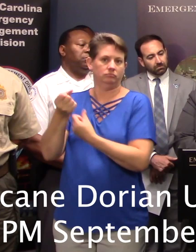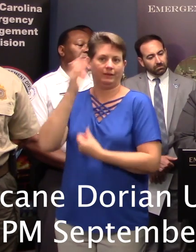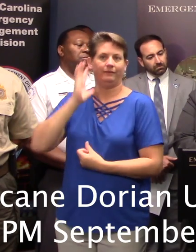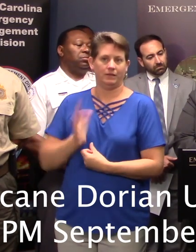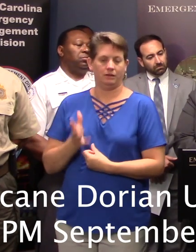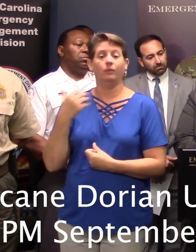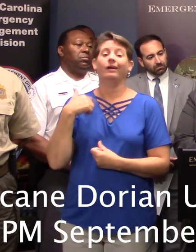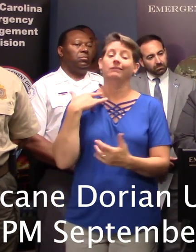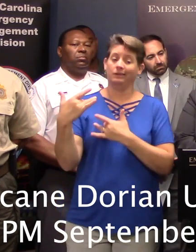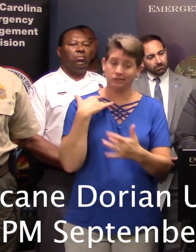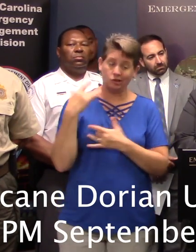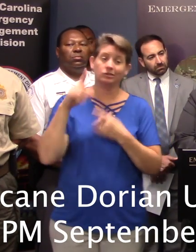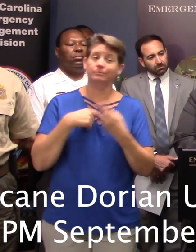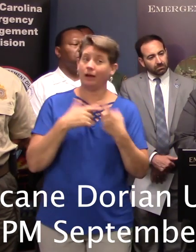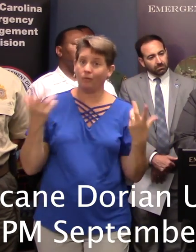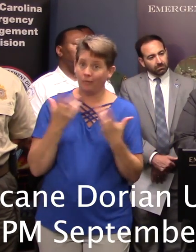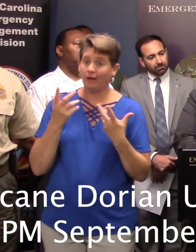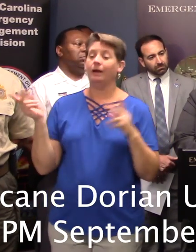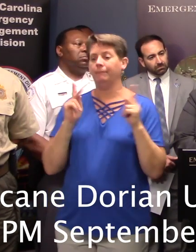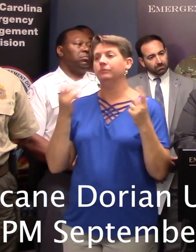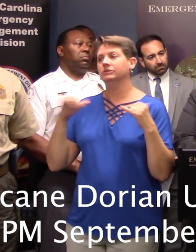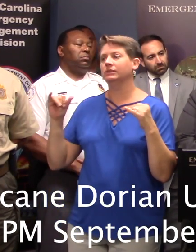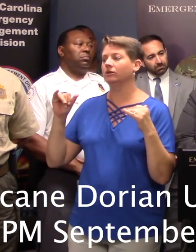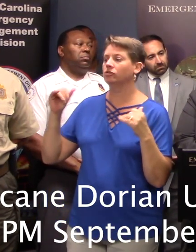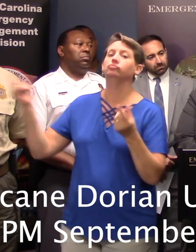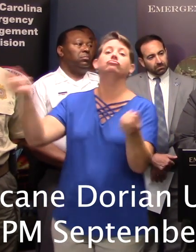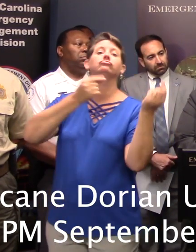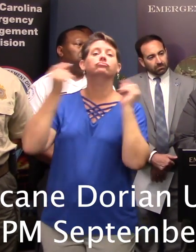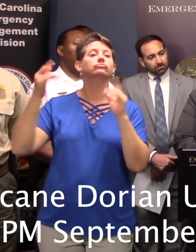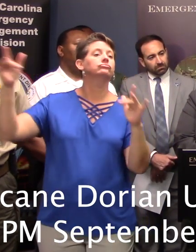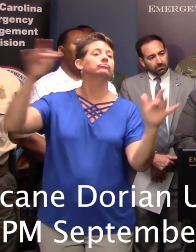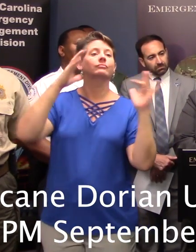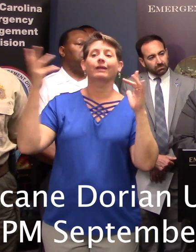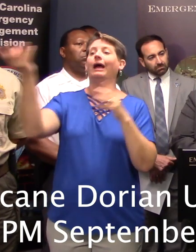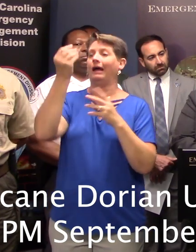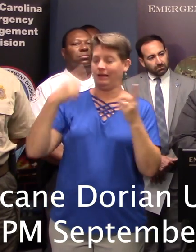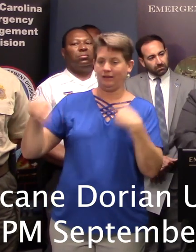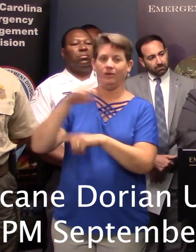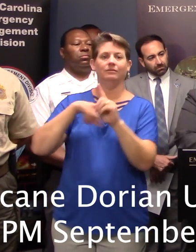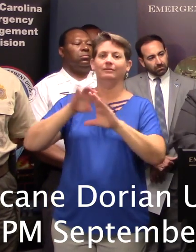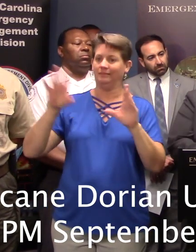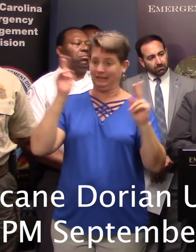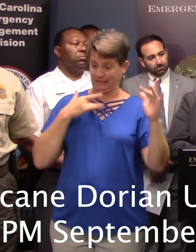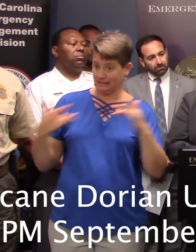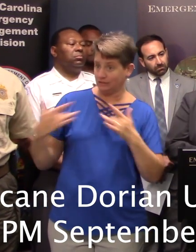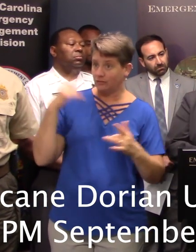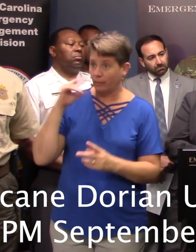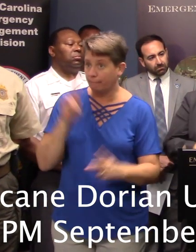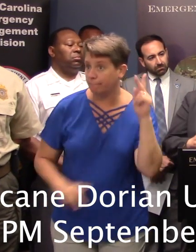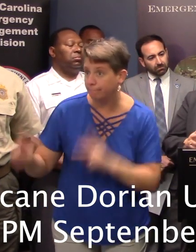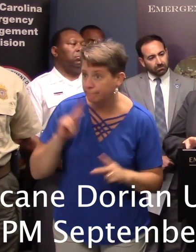We do have concerns about people still out and about traveling under these conditions. And so our concern is more for the people, not